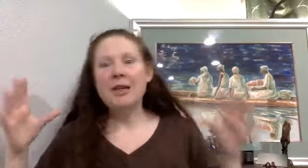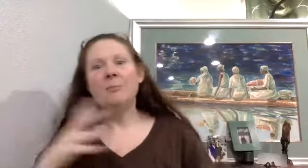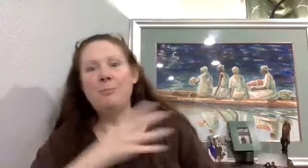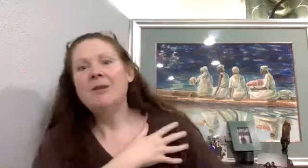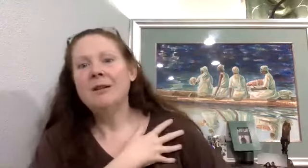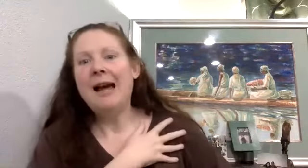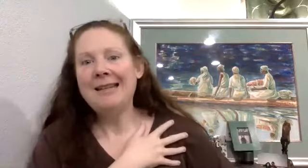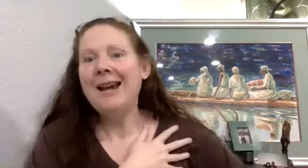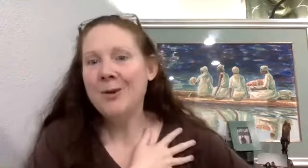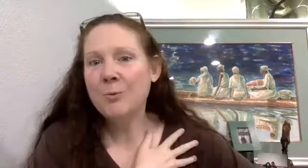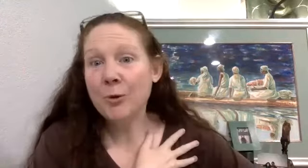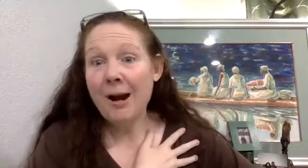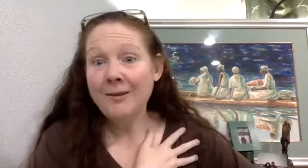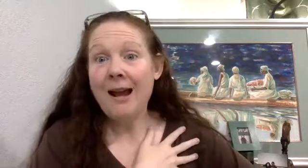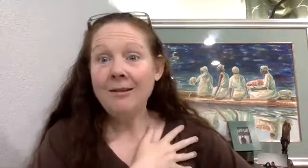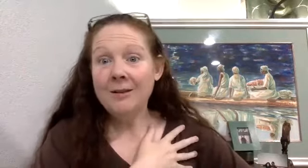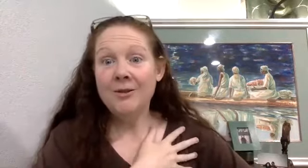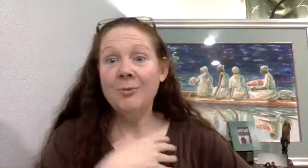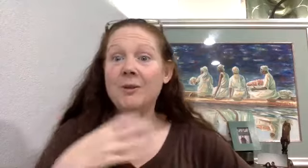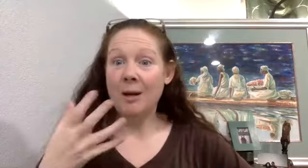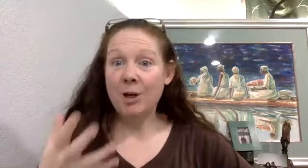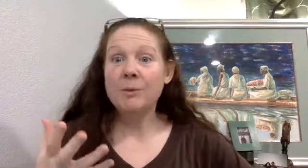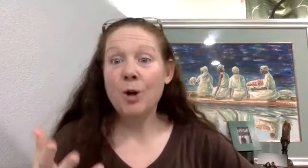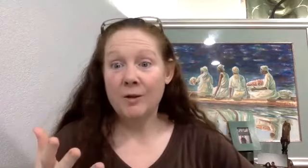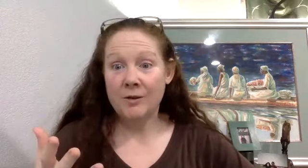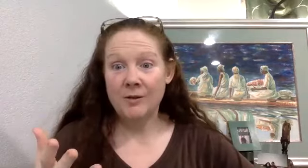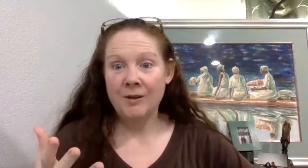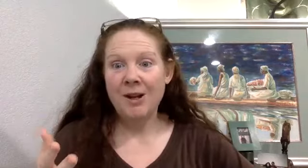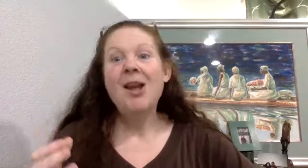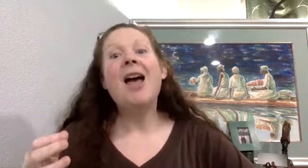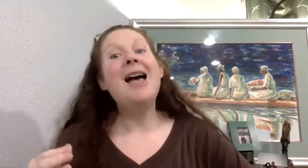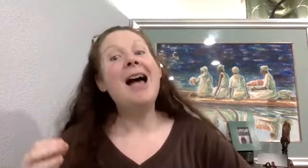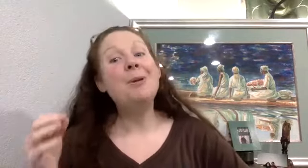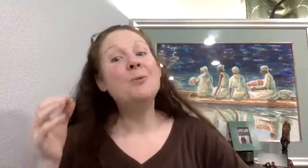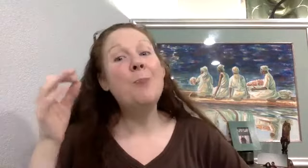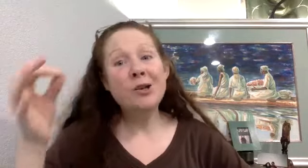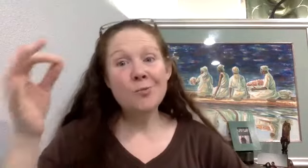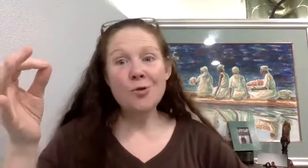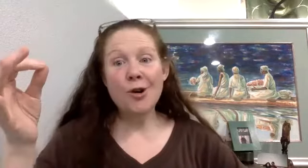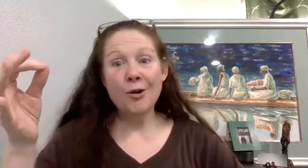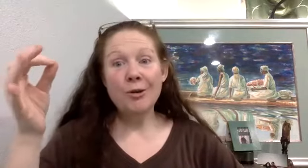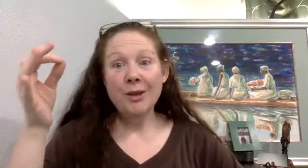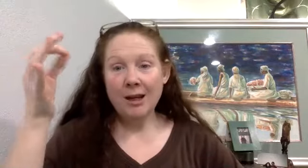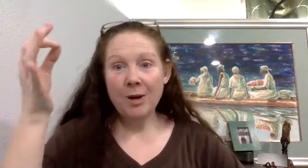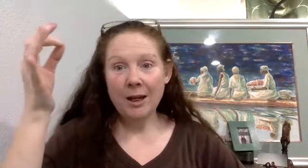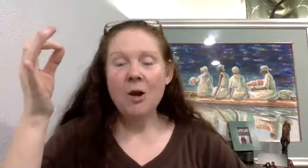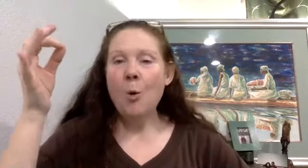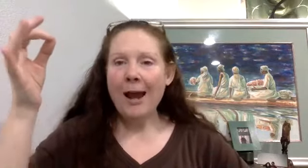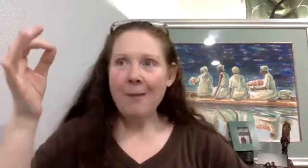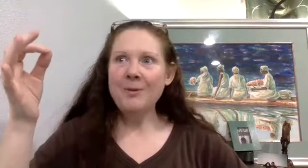he basically got diagnosed with thoracic outlet syndrome at the same time as Parkinson's. And that happens much more than anybody. What happens